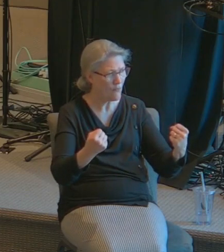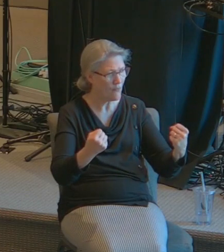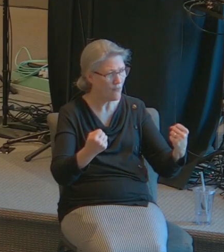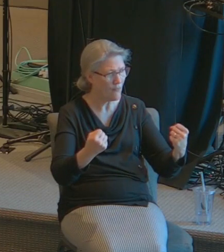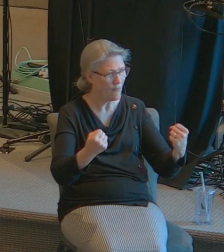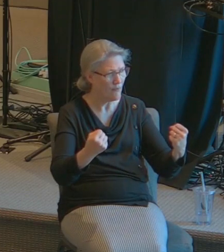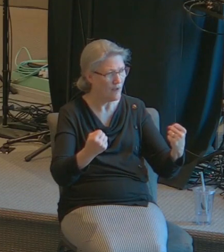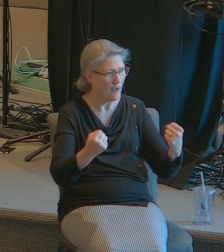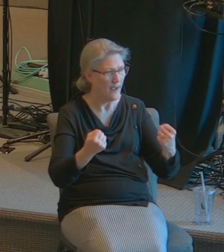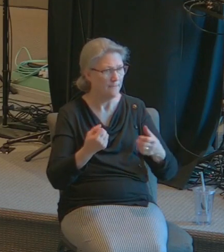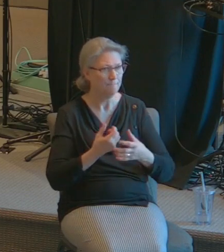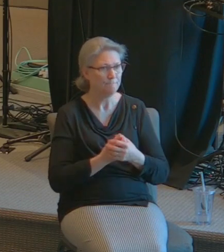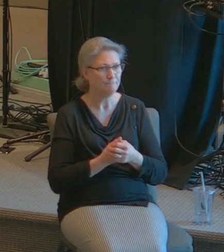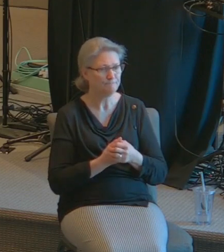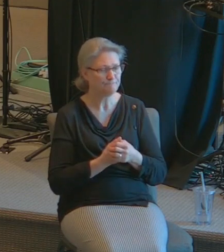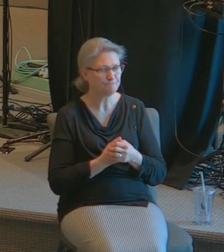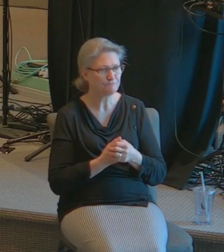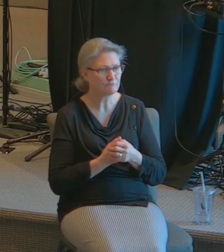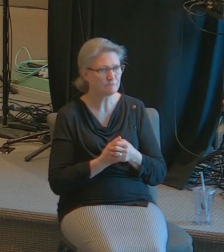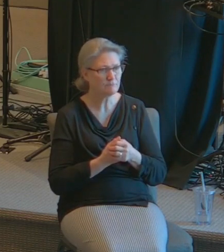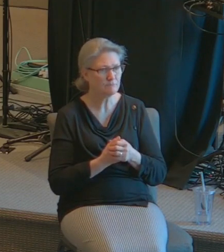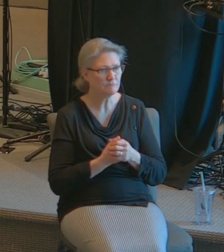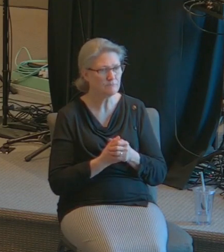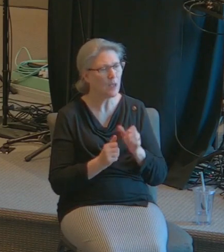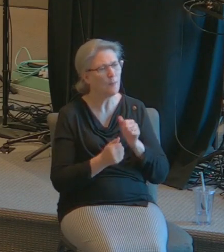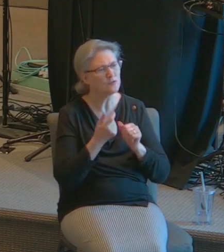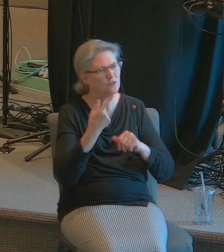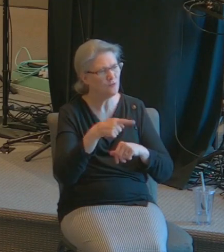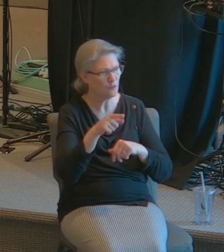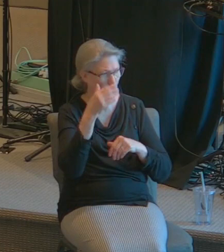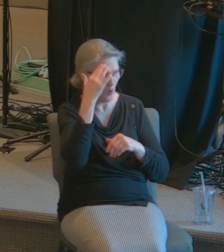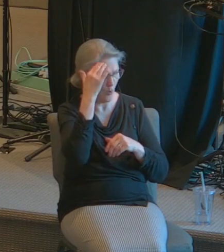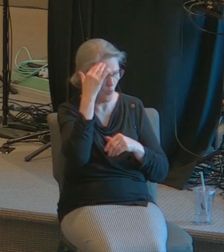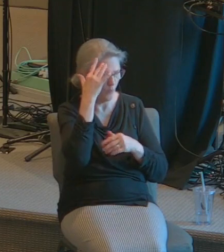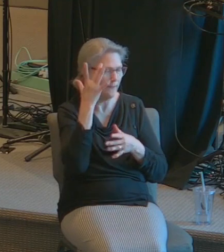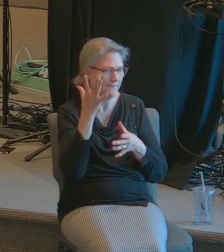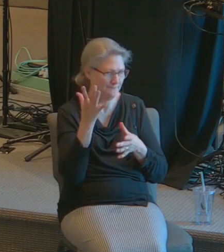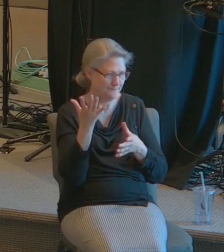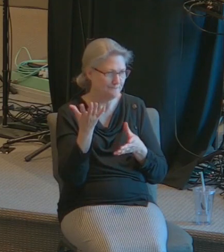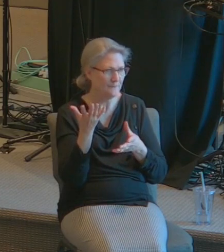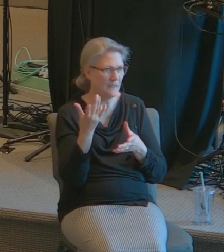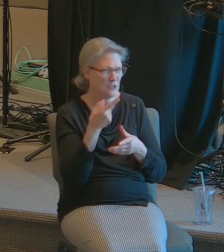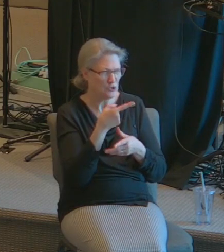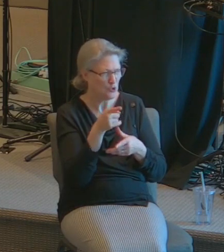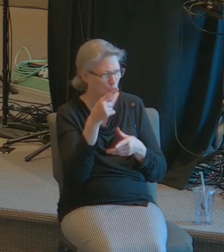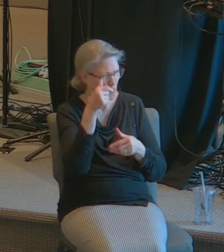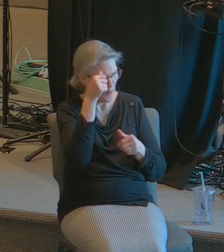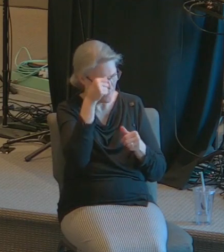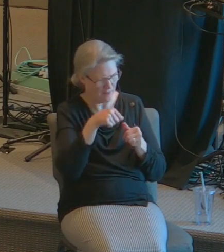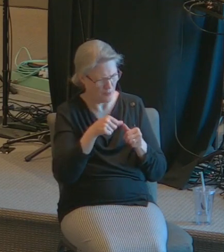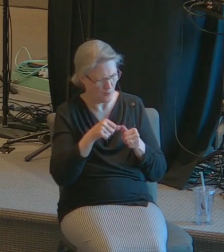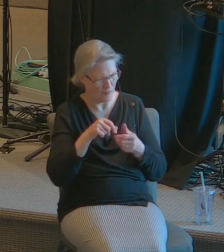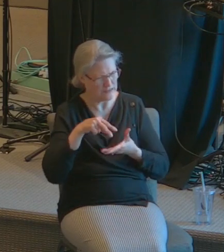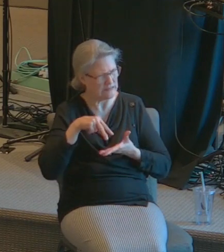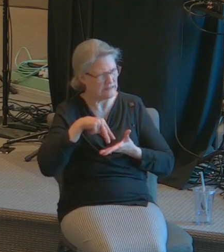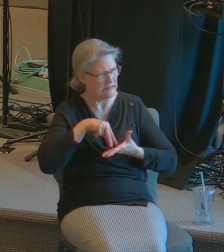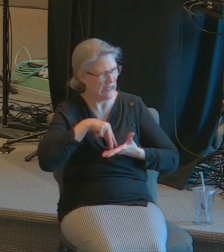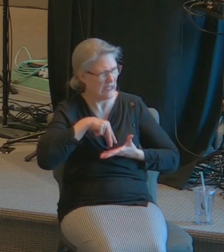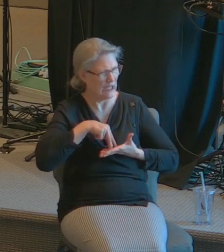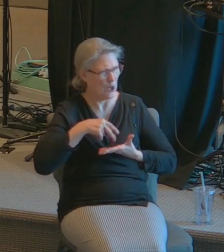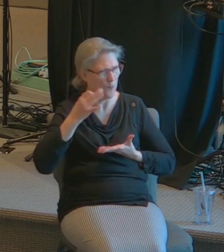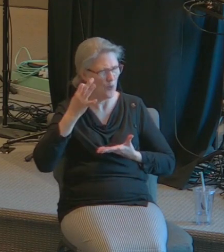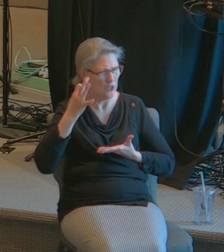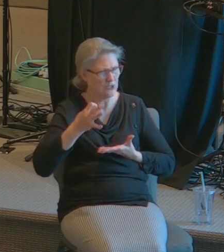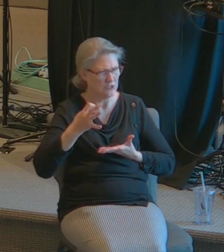I'm going to say something that most of you know already do you remember when I was preaching up